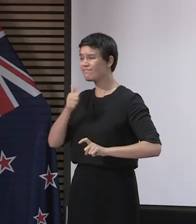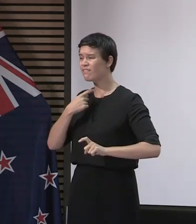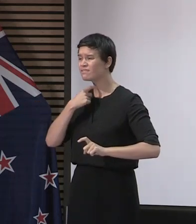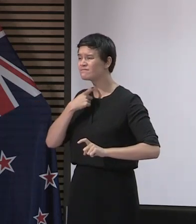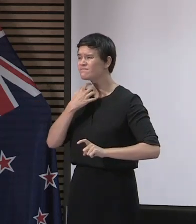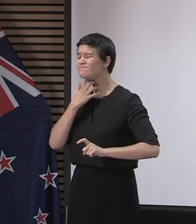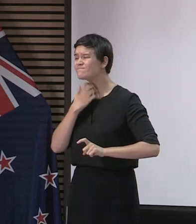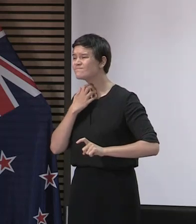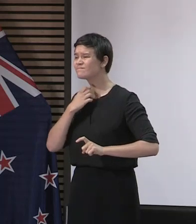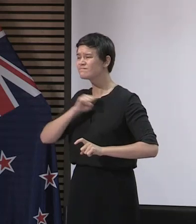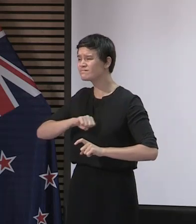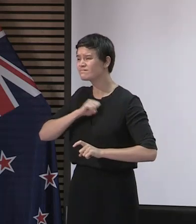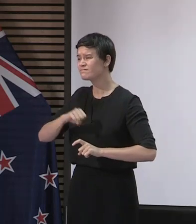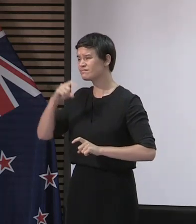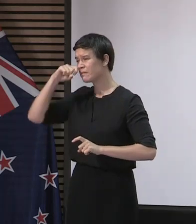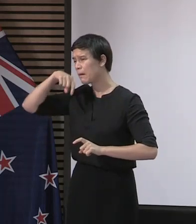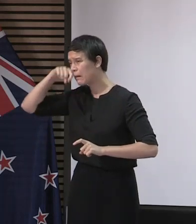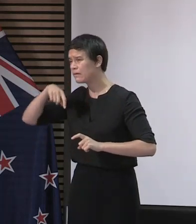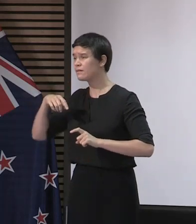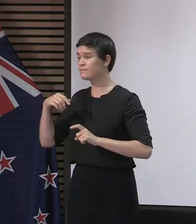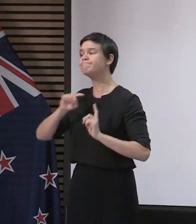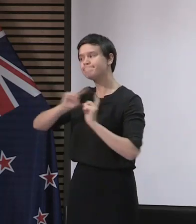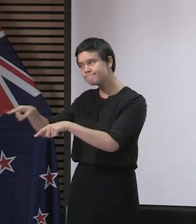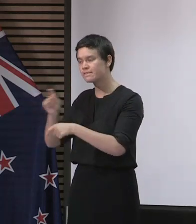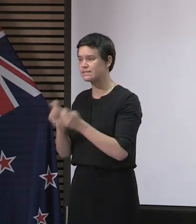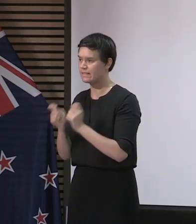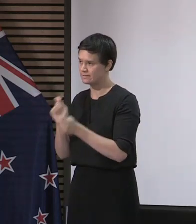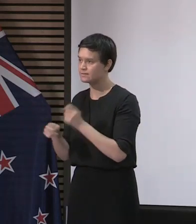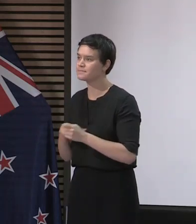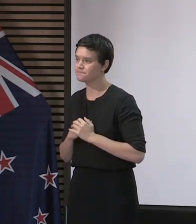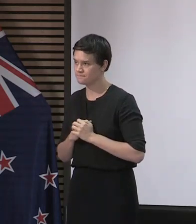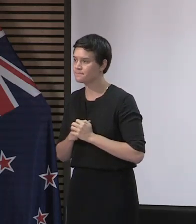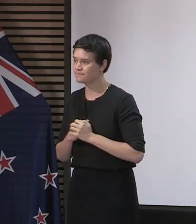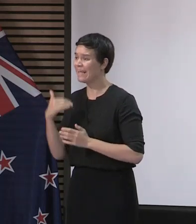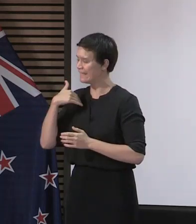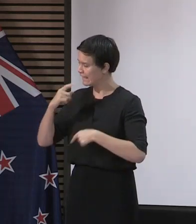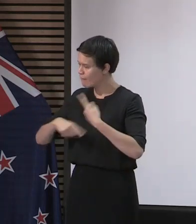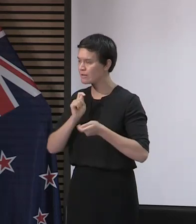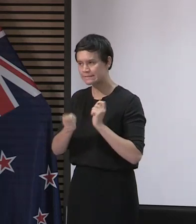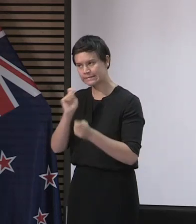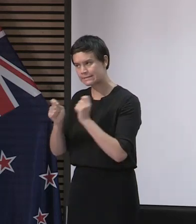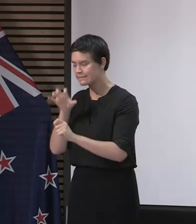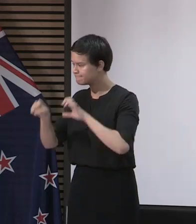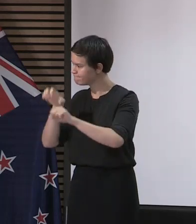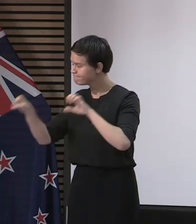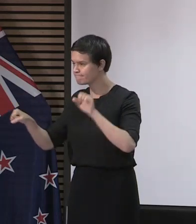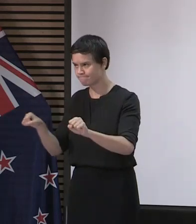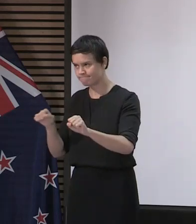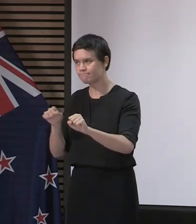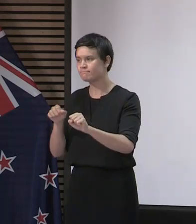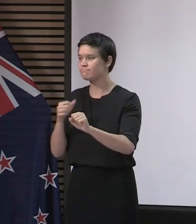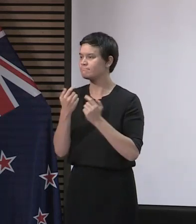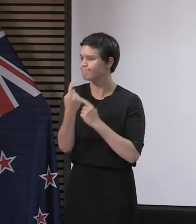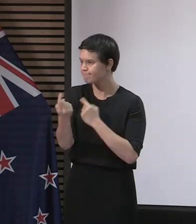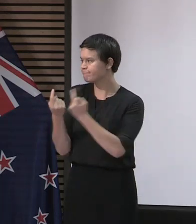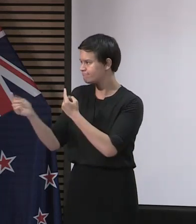get a test. Let's make sure that we keep those testing rates up. We continue with our contact tracing in isolation. That is how we will